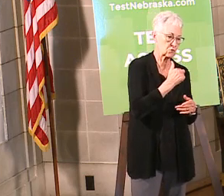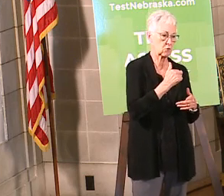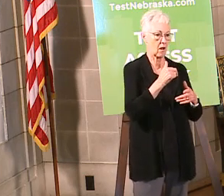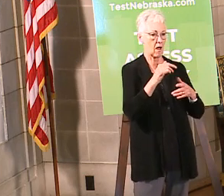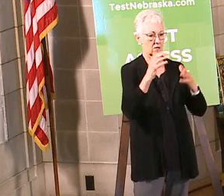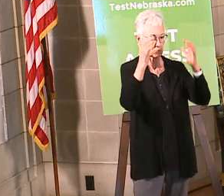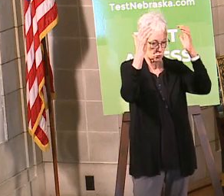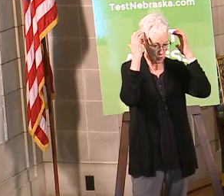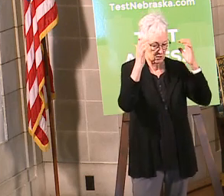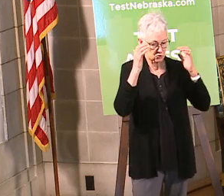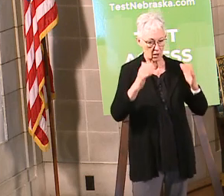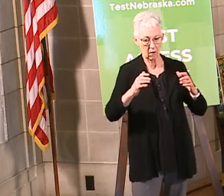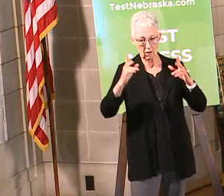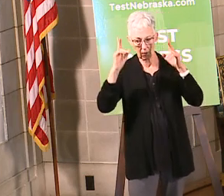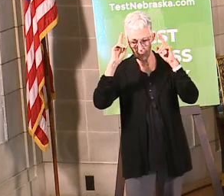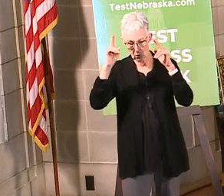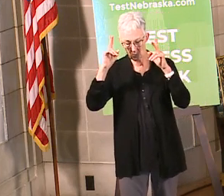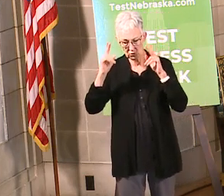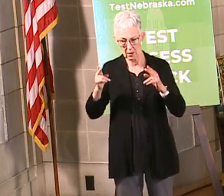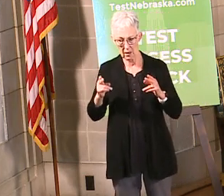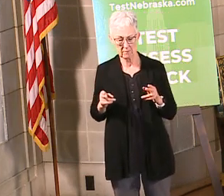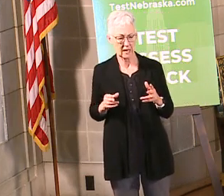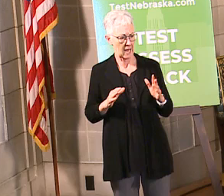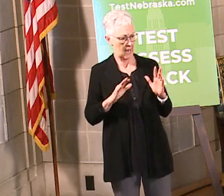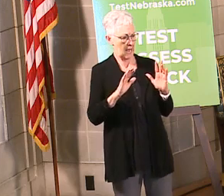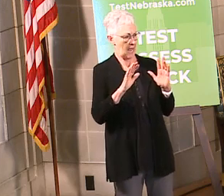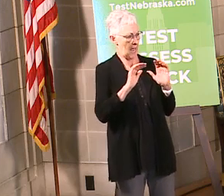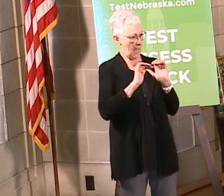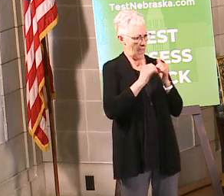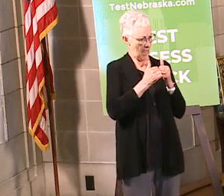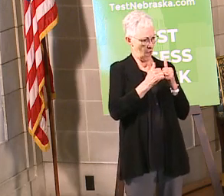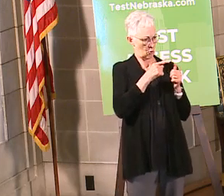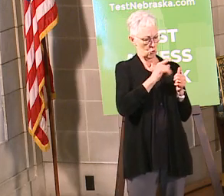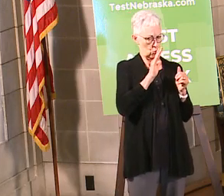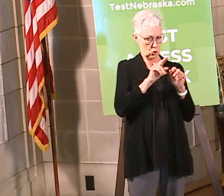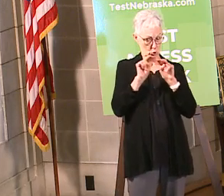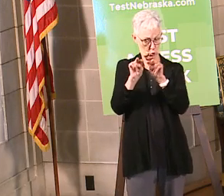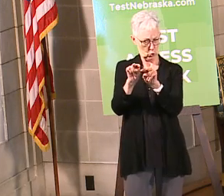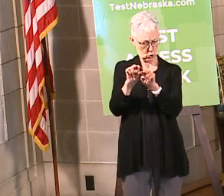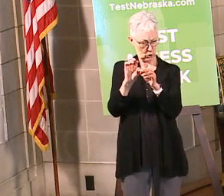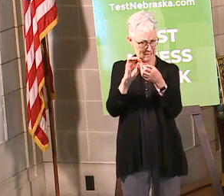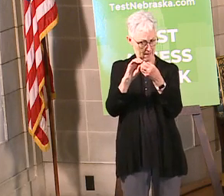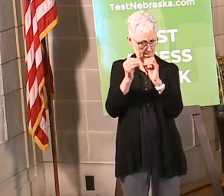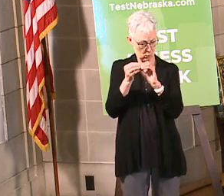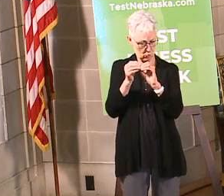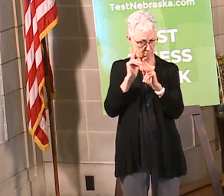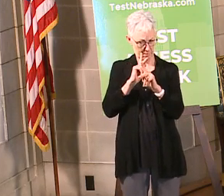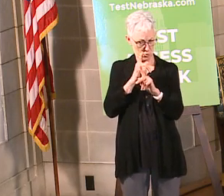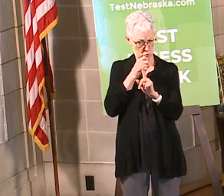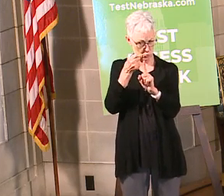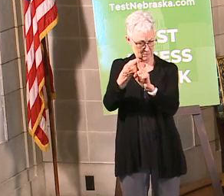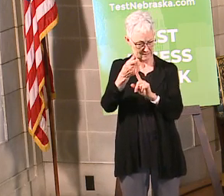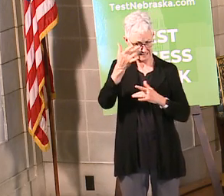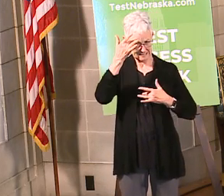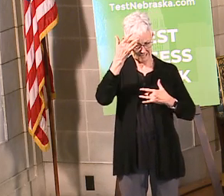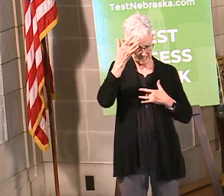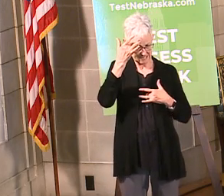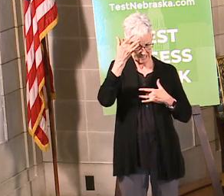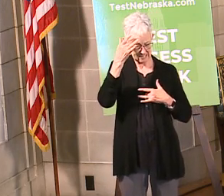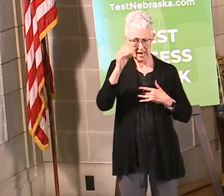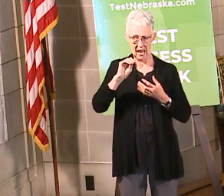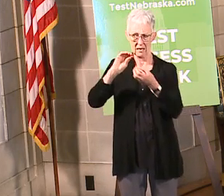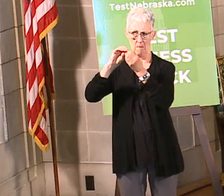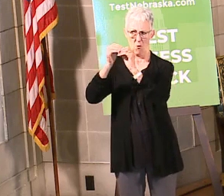look at i mean when you look at you're looking at hospital capacity but do you say oh